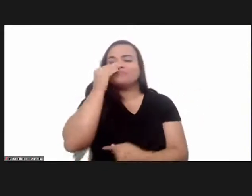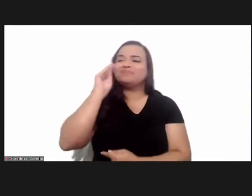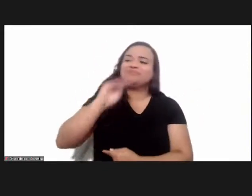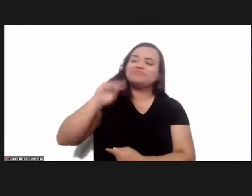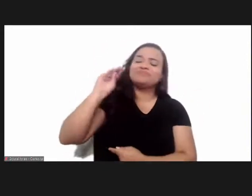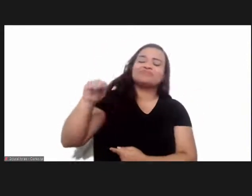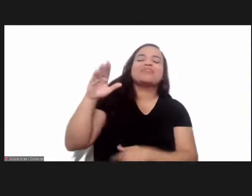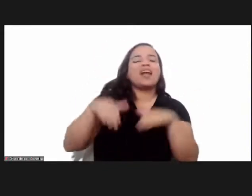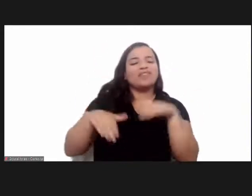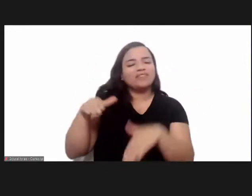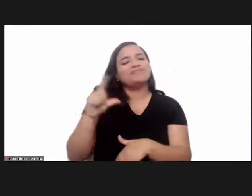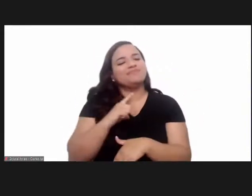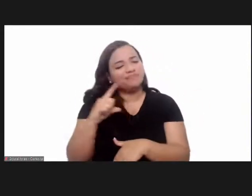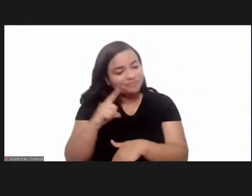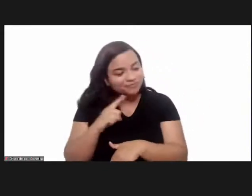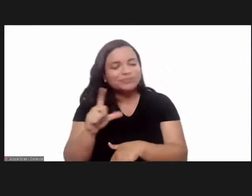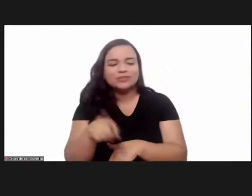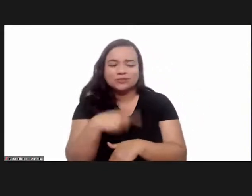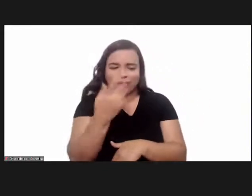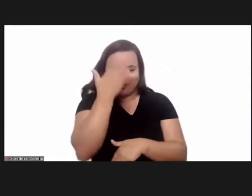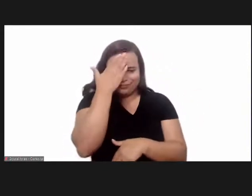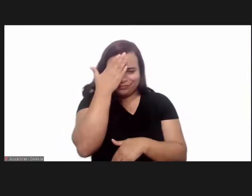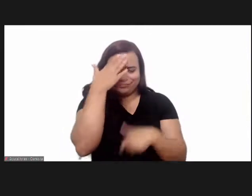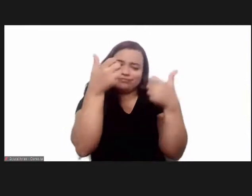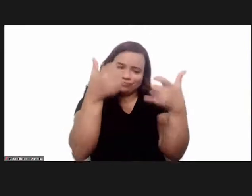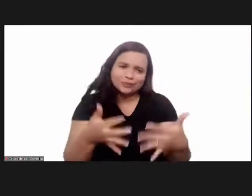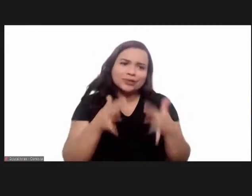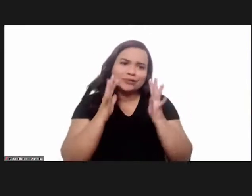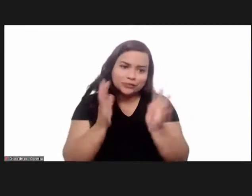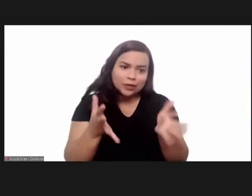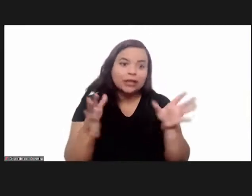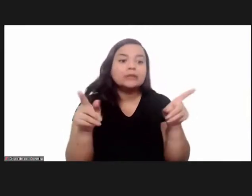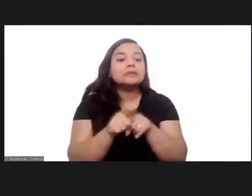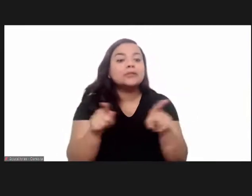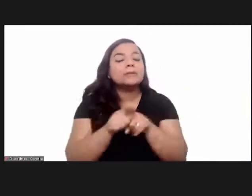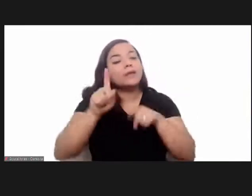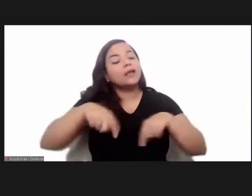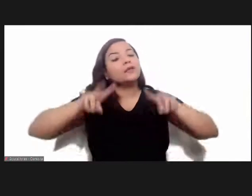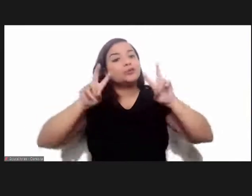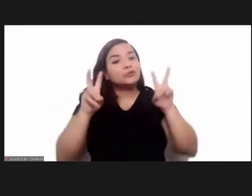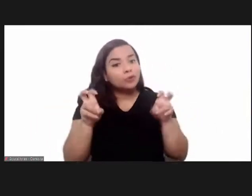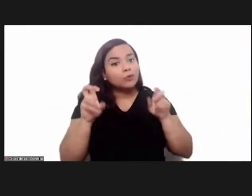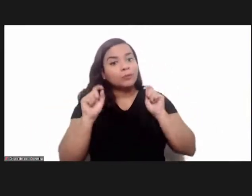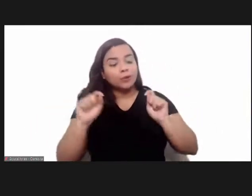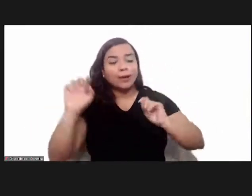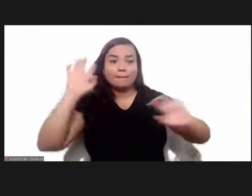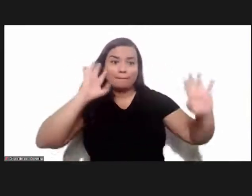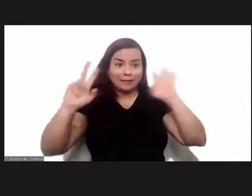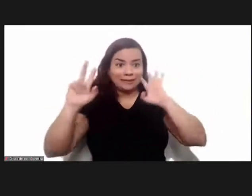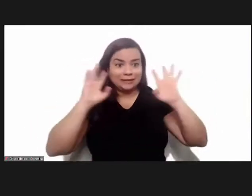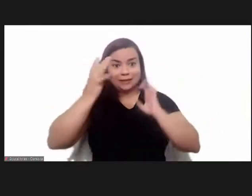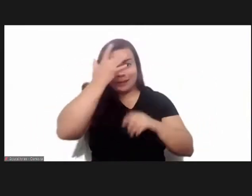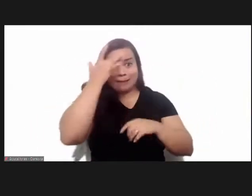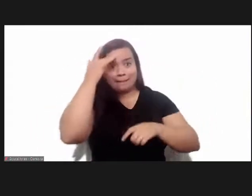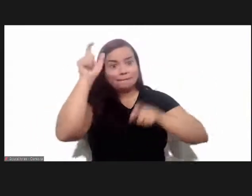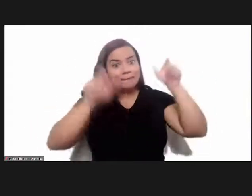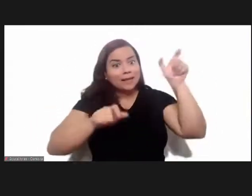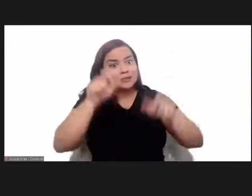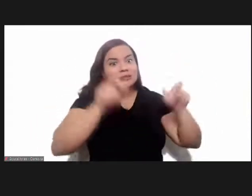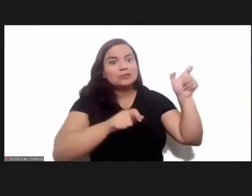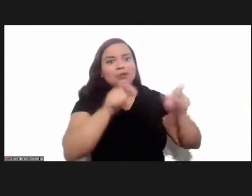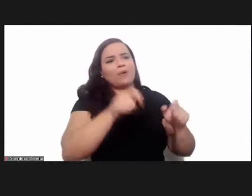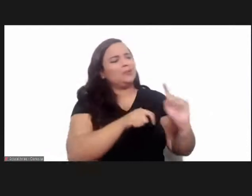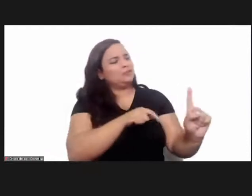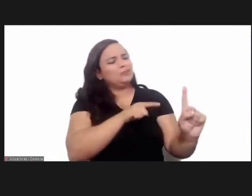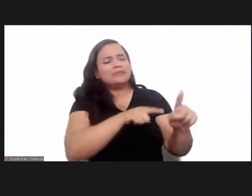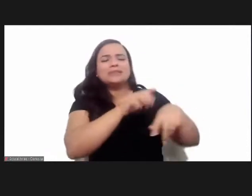know and as has been said as well actually the disease it's a problem of thinking about